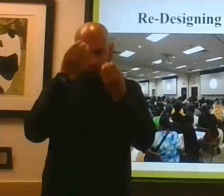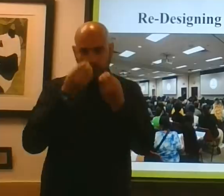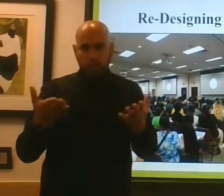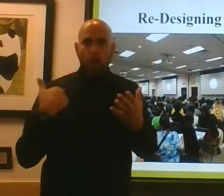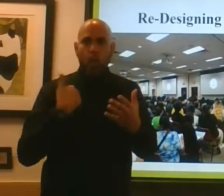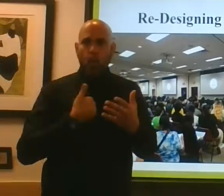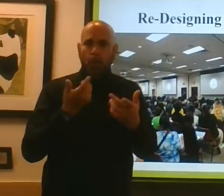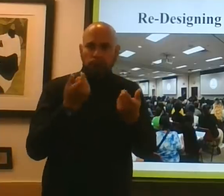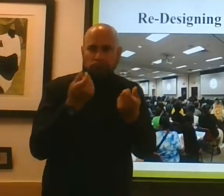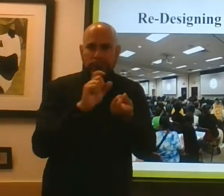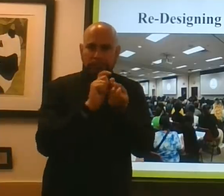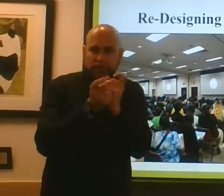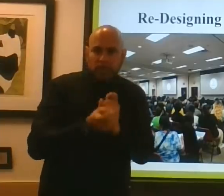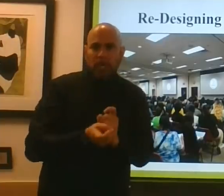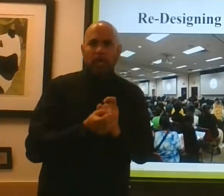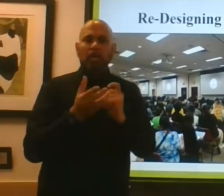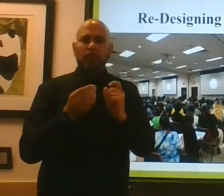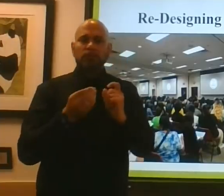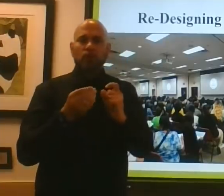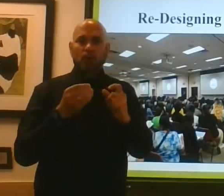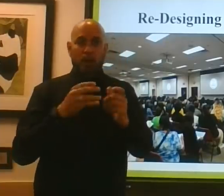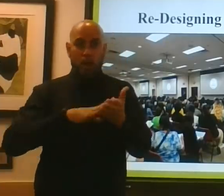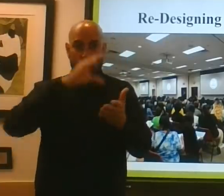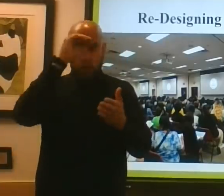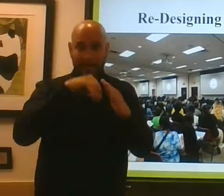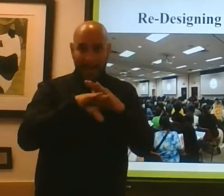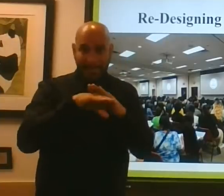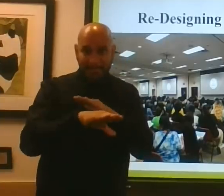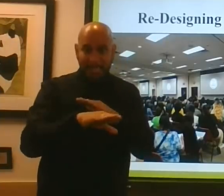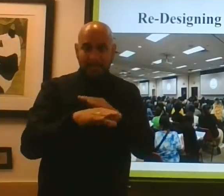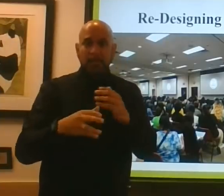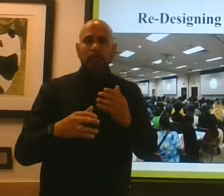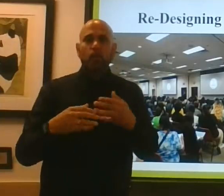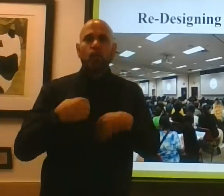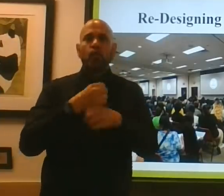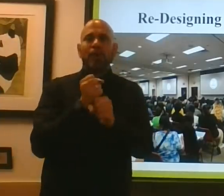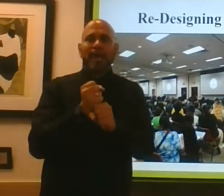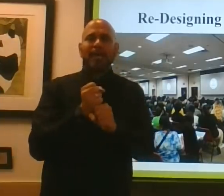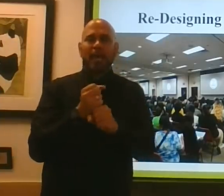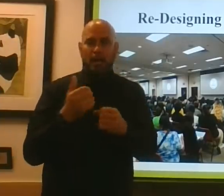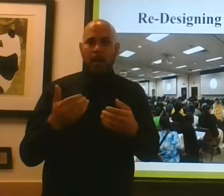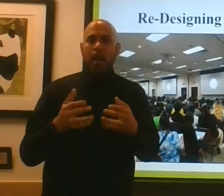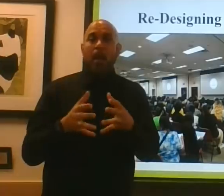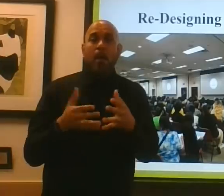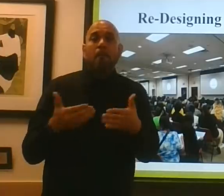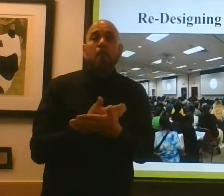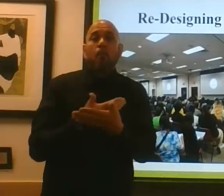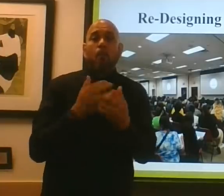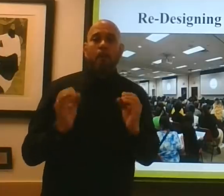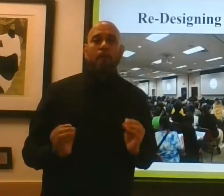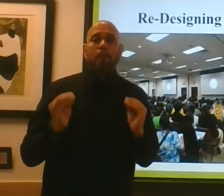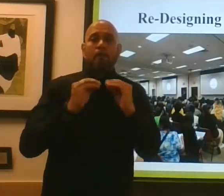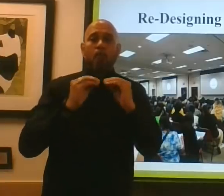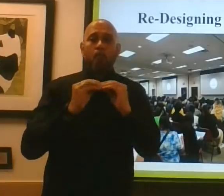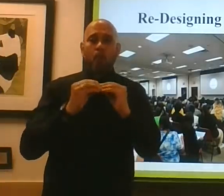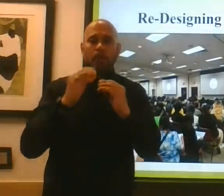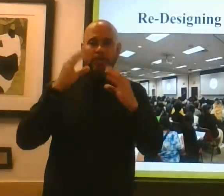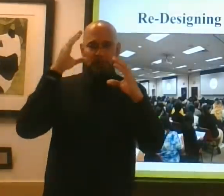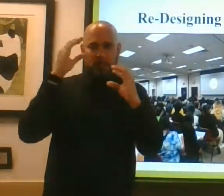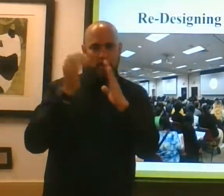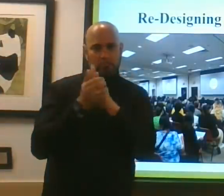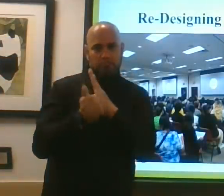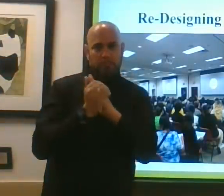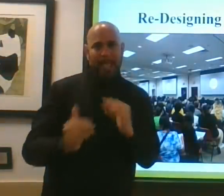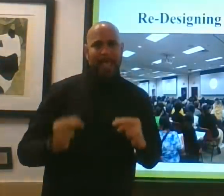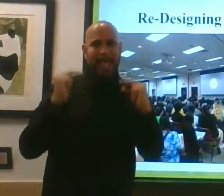expanding early learning access. We're creating an abundant supply of highly qualified teachers. And of course, we want to treat our teachers as